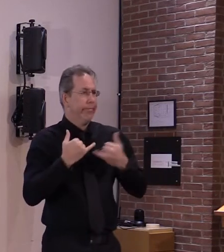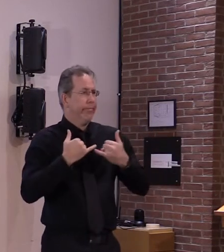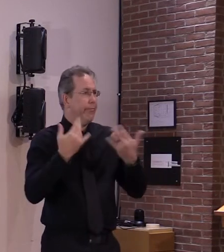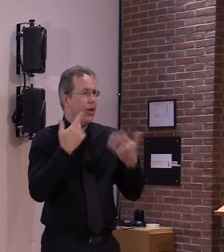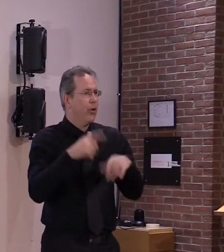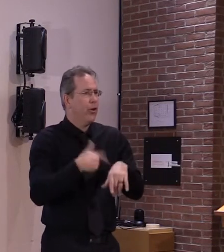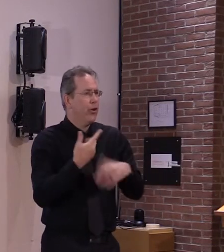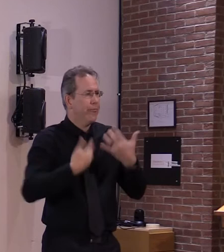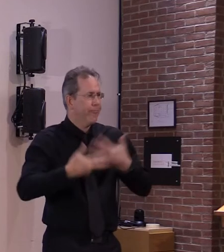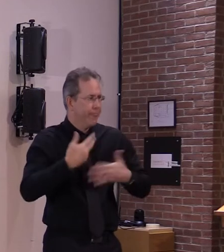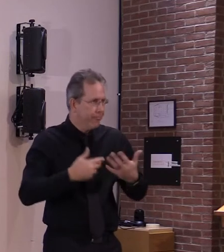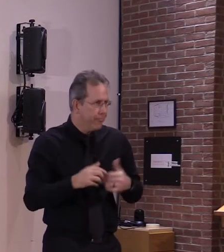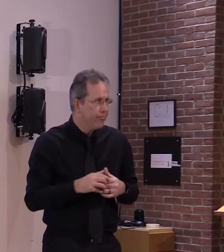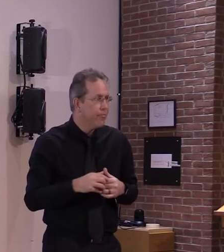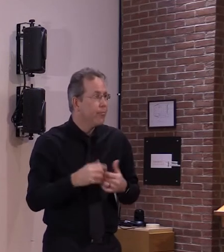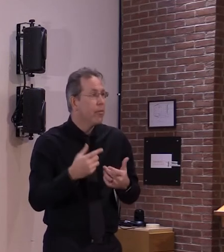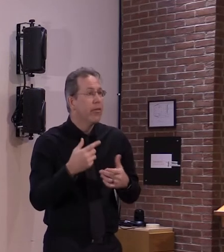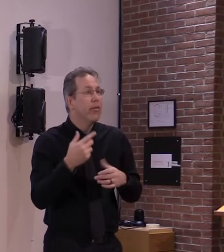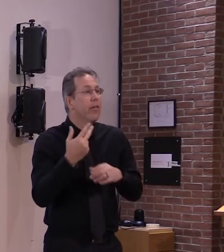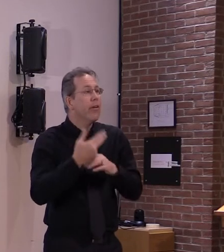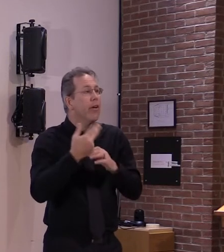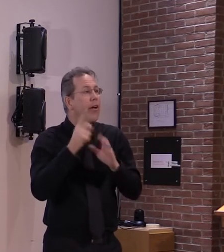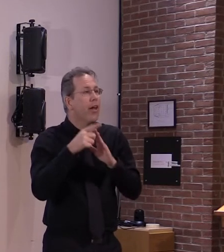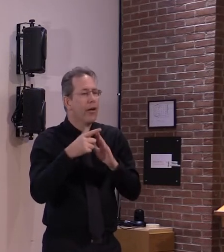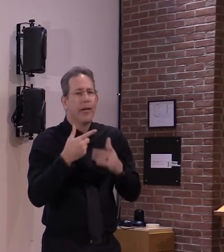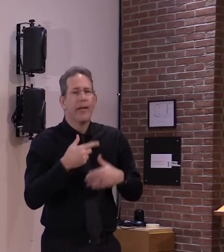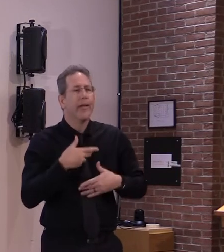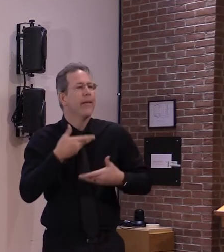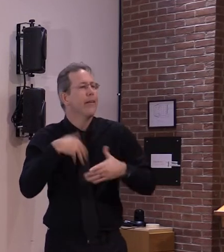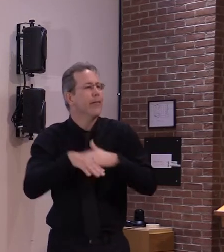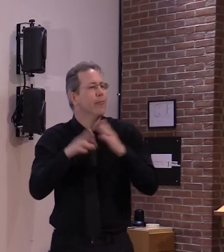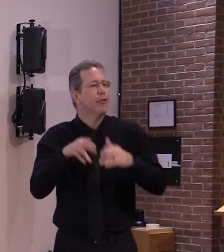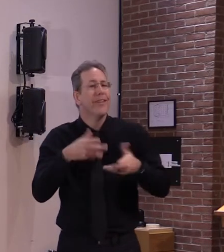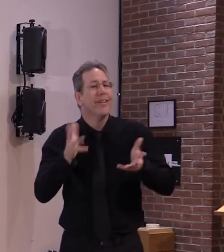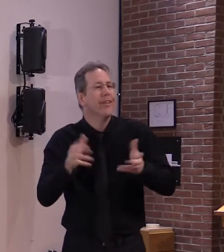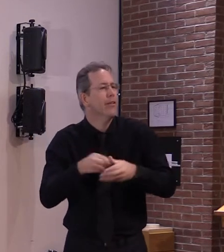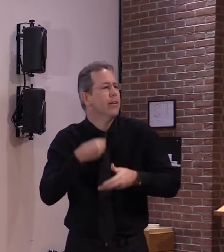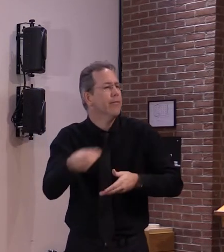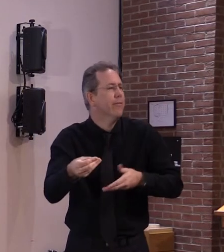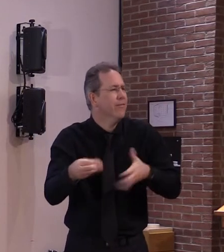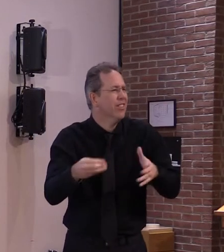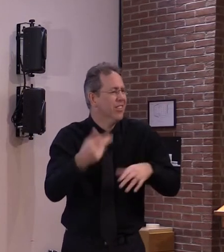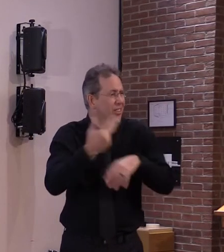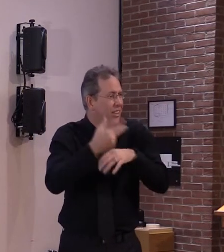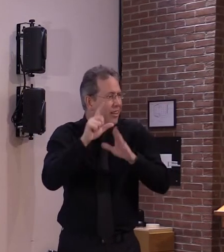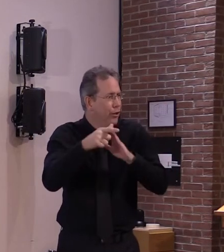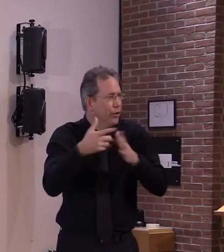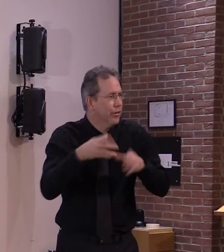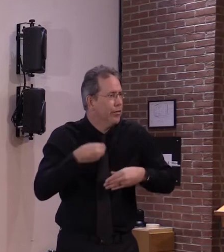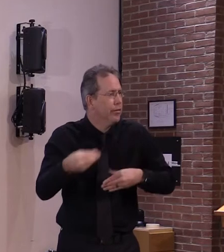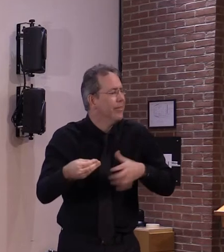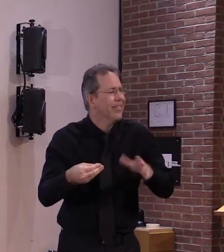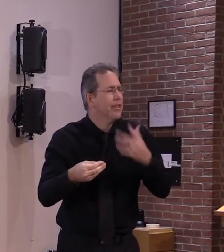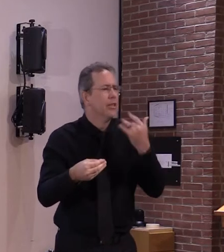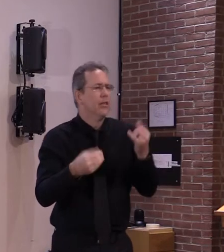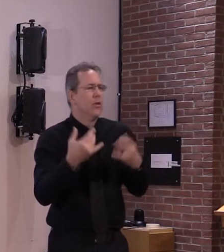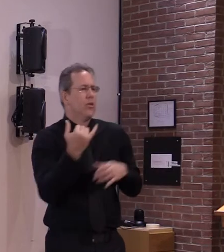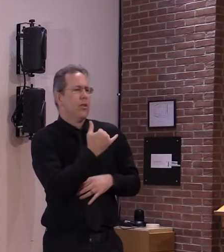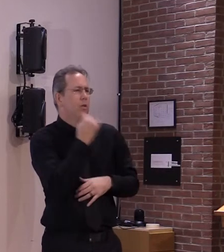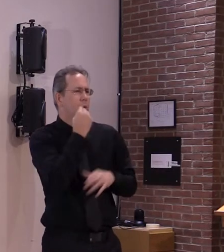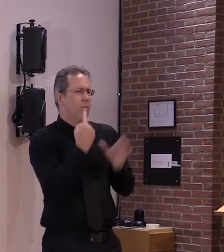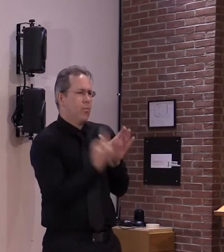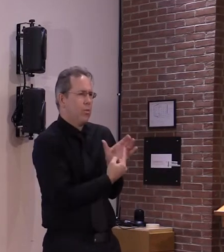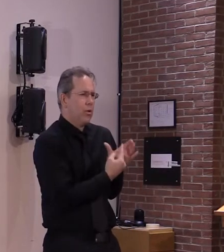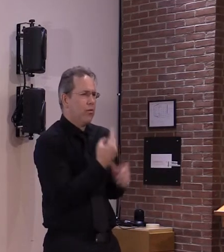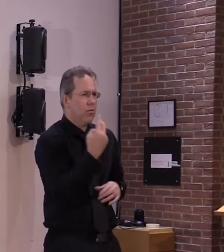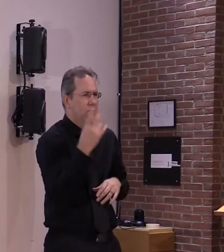before you see the whole epidemic outbreak there play out and then you need to go through some incubation